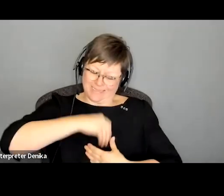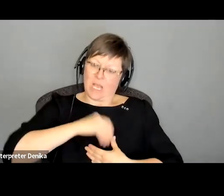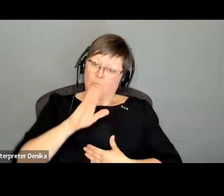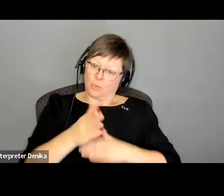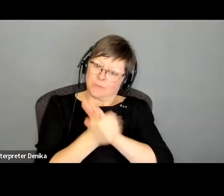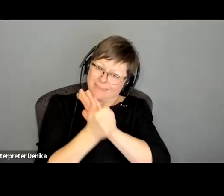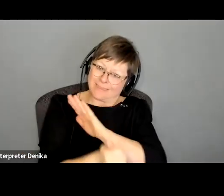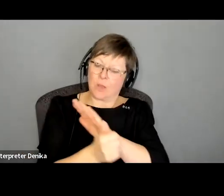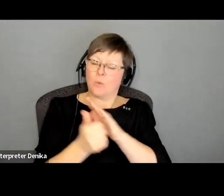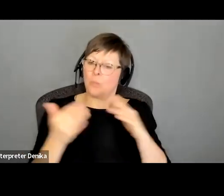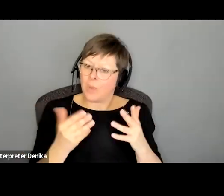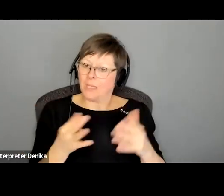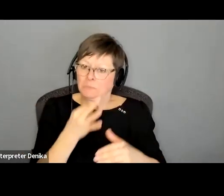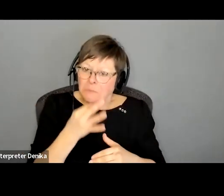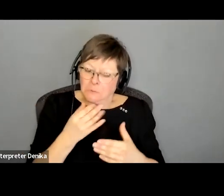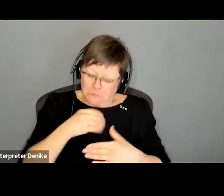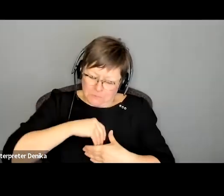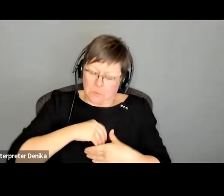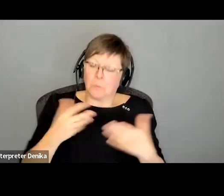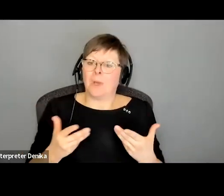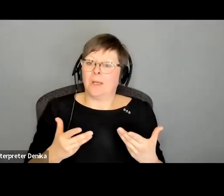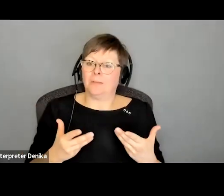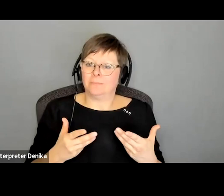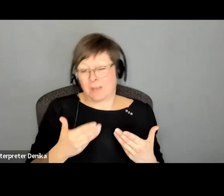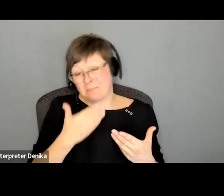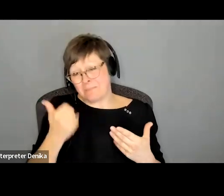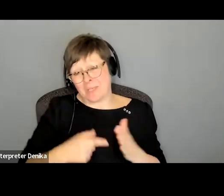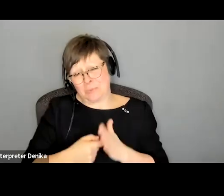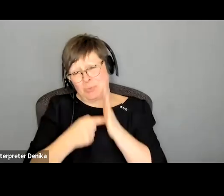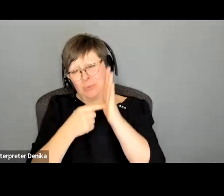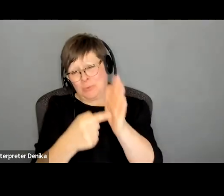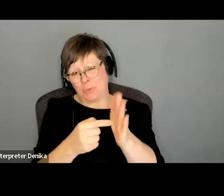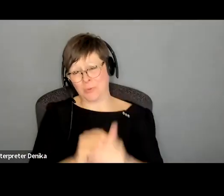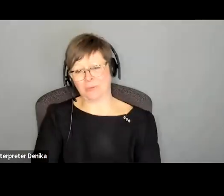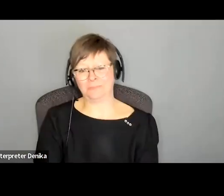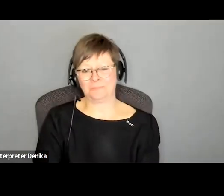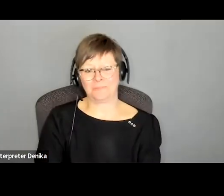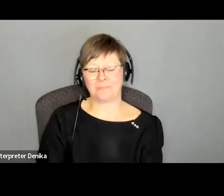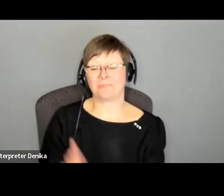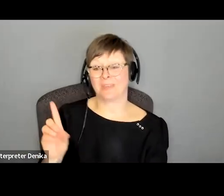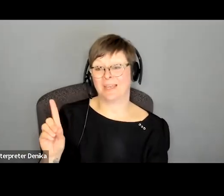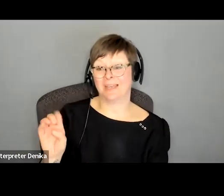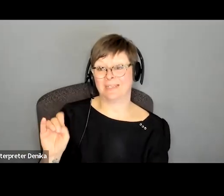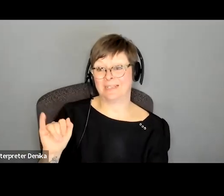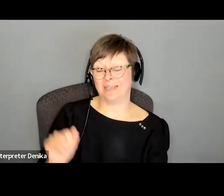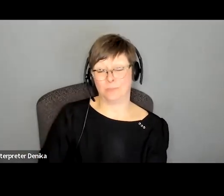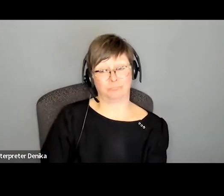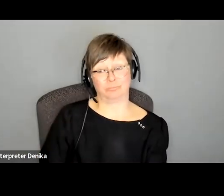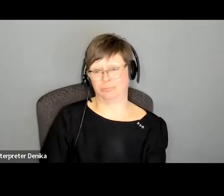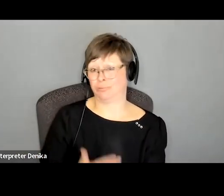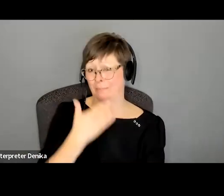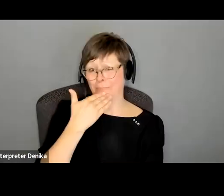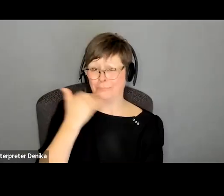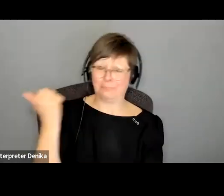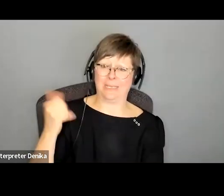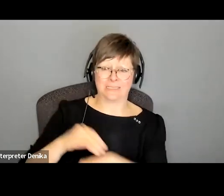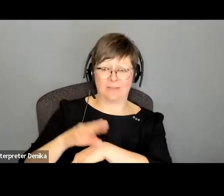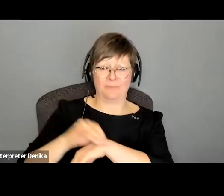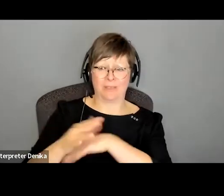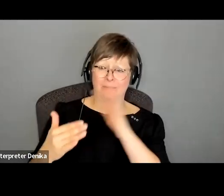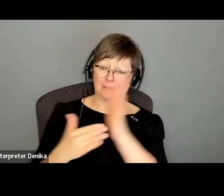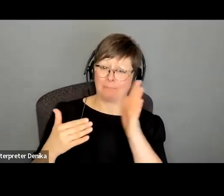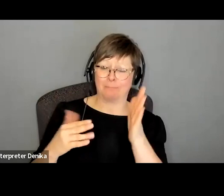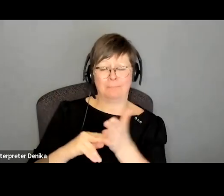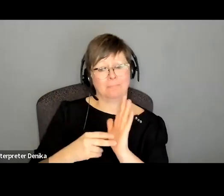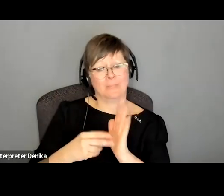i think that's probably the best that i could say really i i don't think we can top that um try and enjoy it